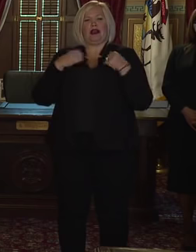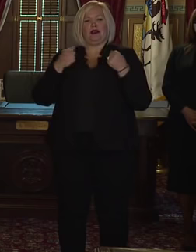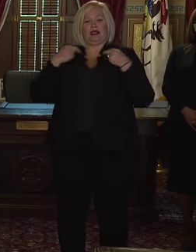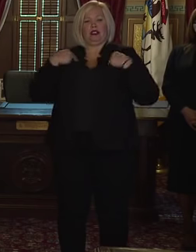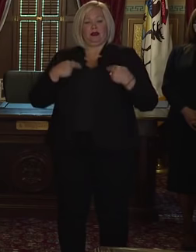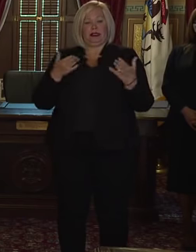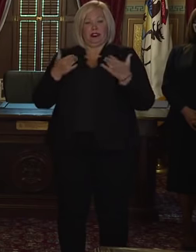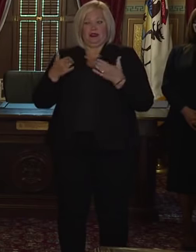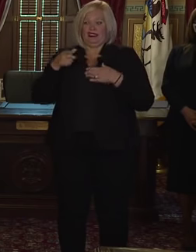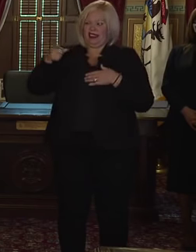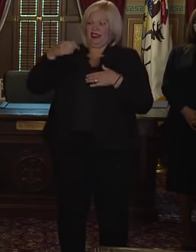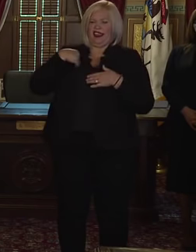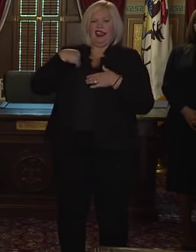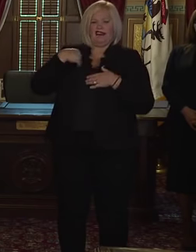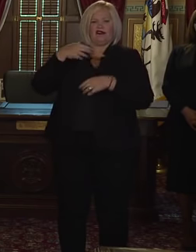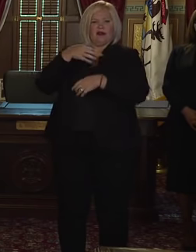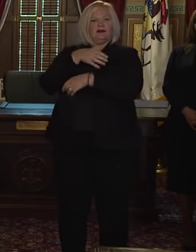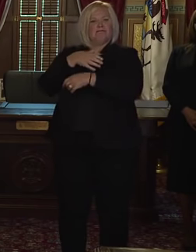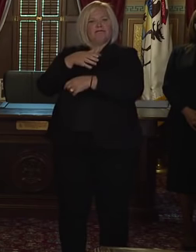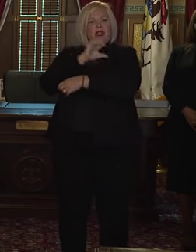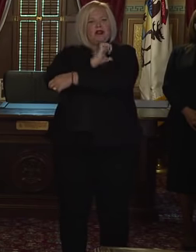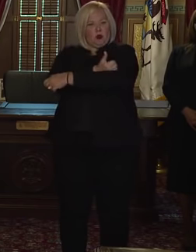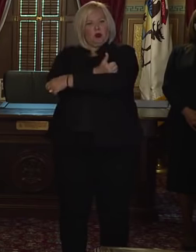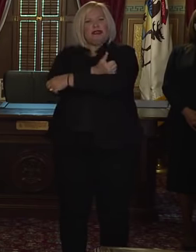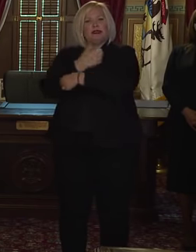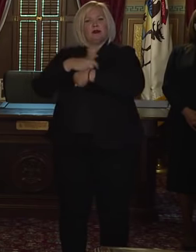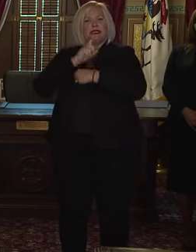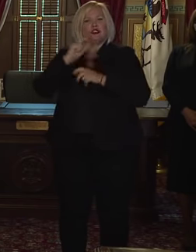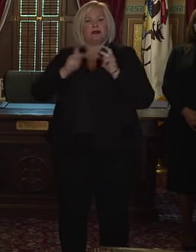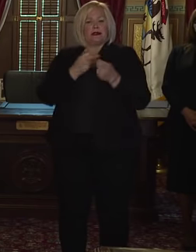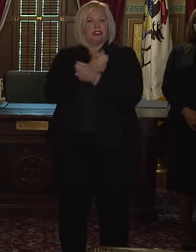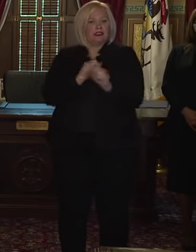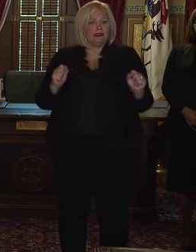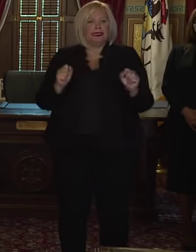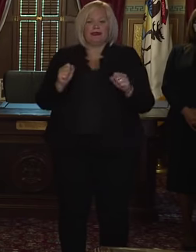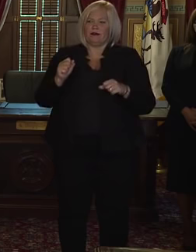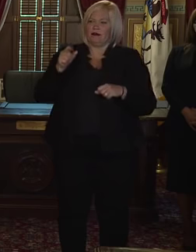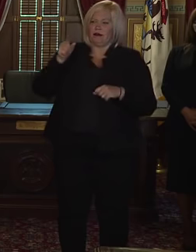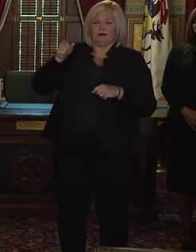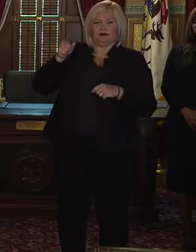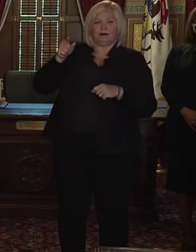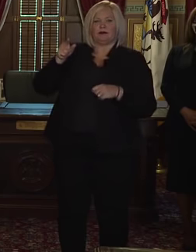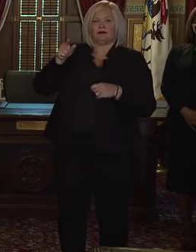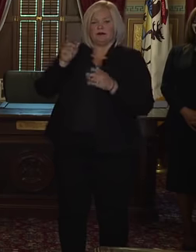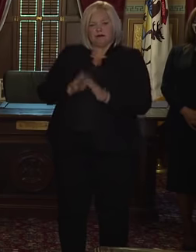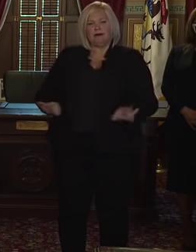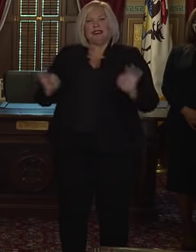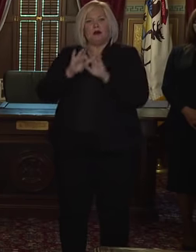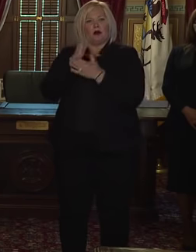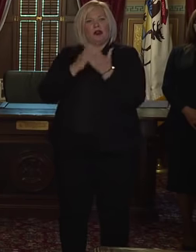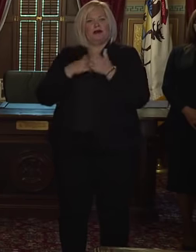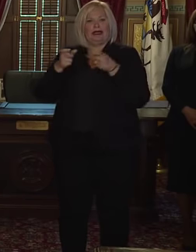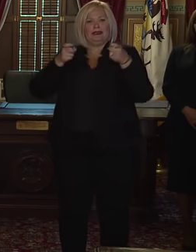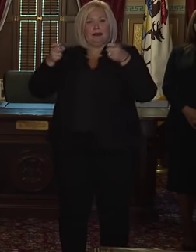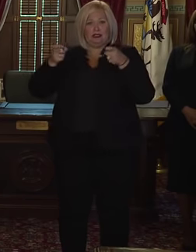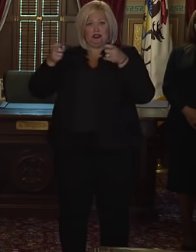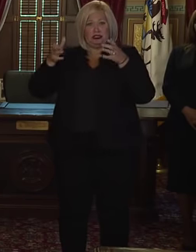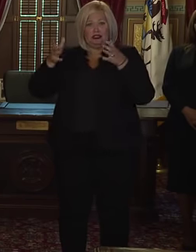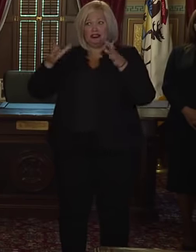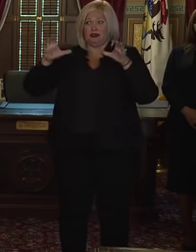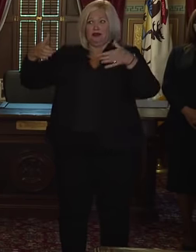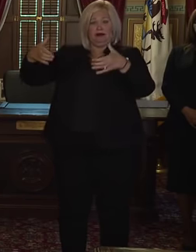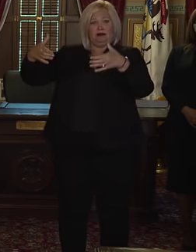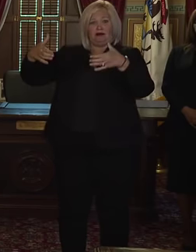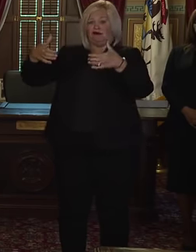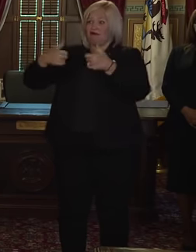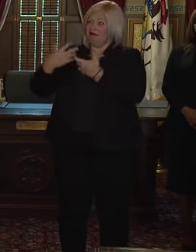powers that he is using to keep people safe. It is, you know, he's an important part of my administration and has been a part of